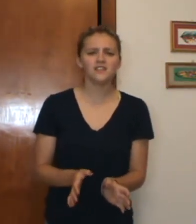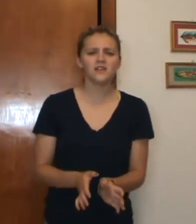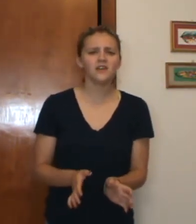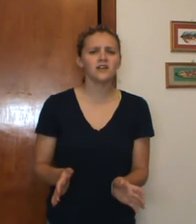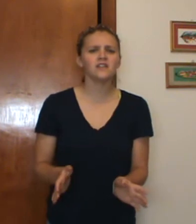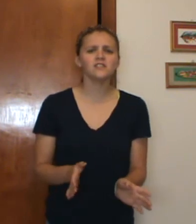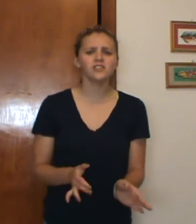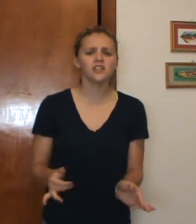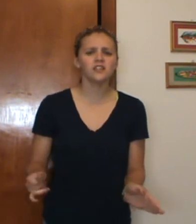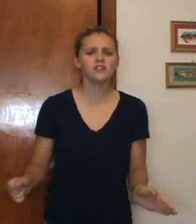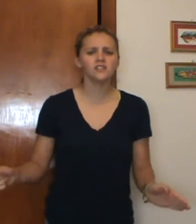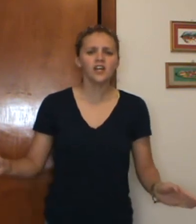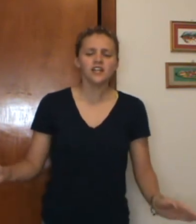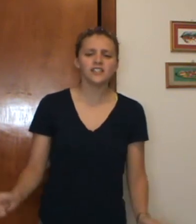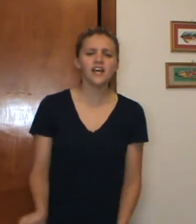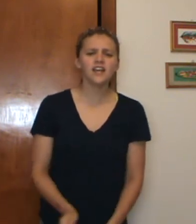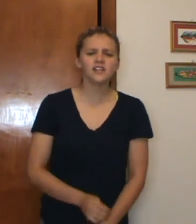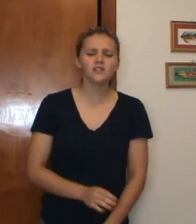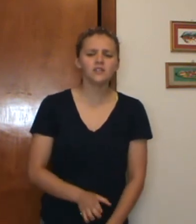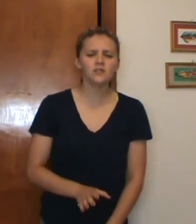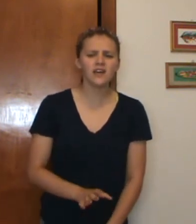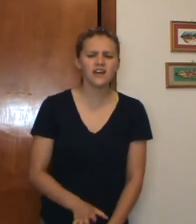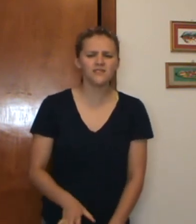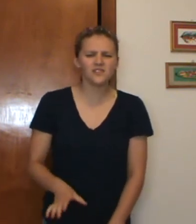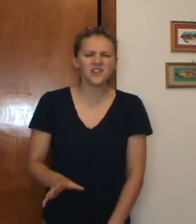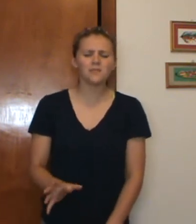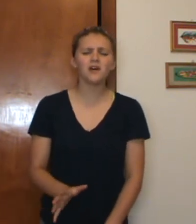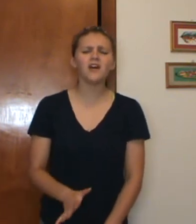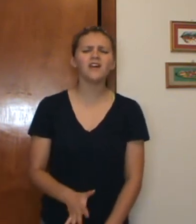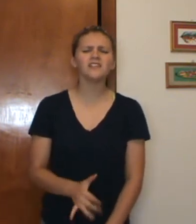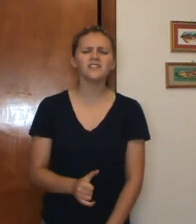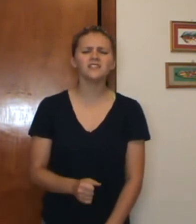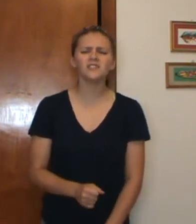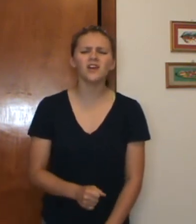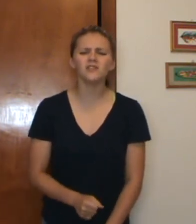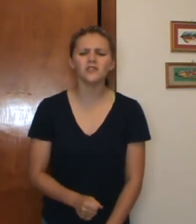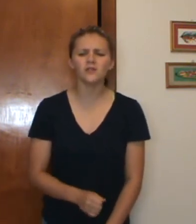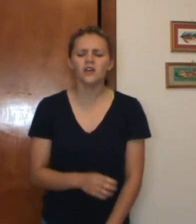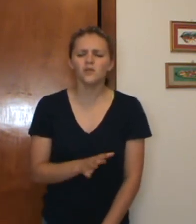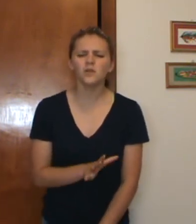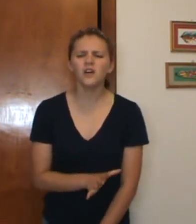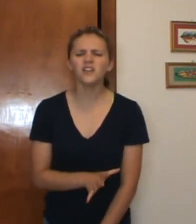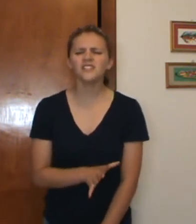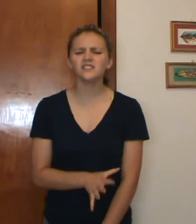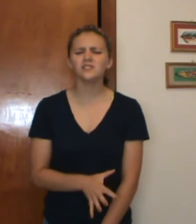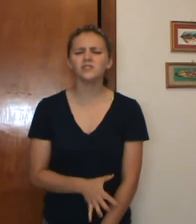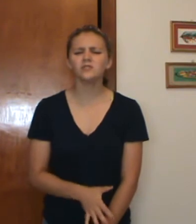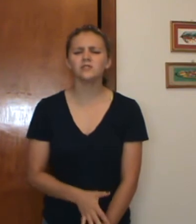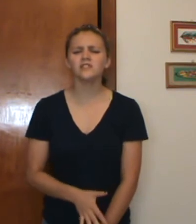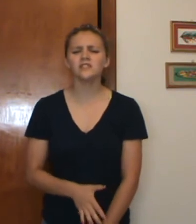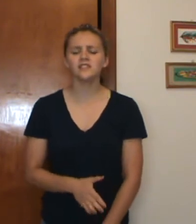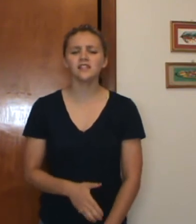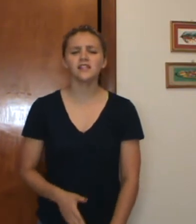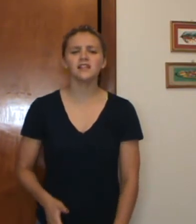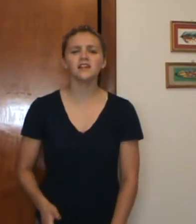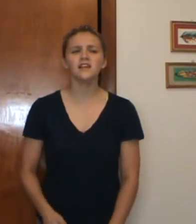the chance Take you to every party, cause all you wanted to do was dance